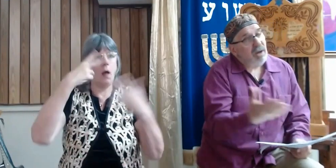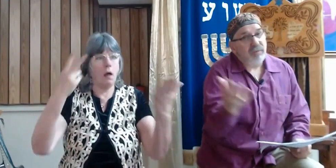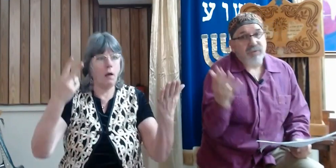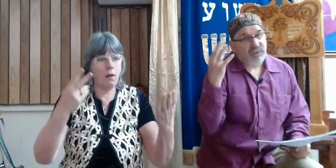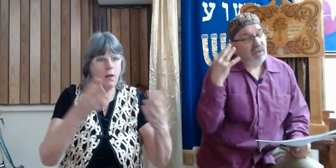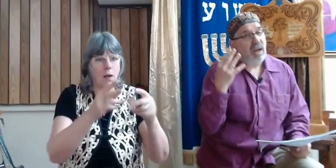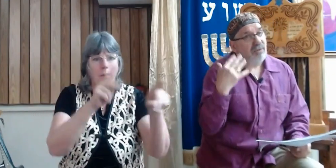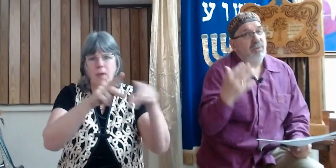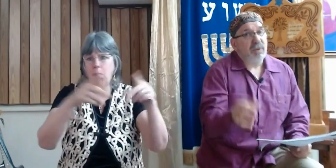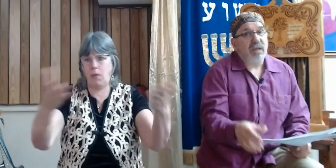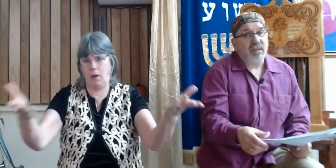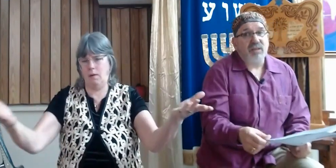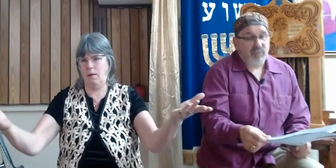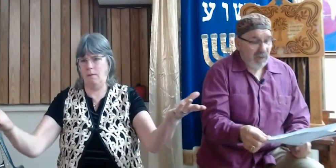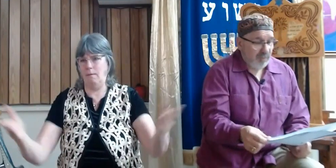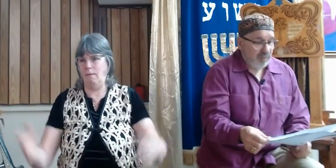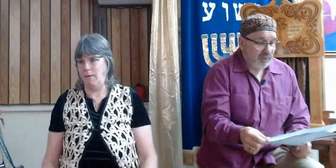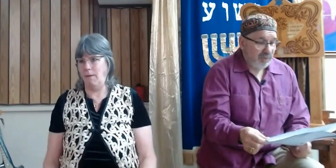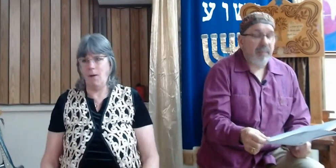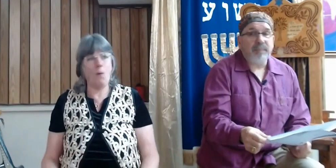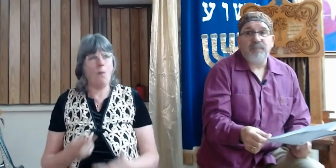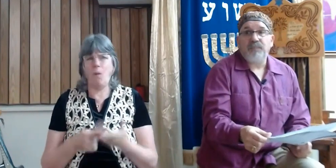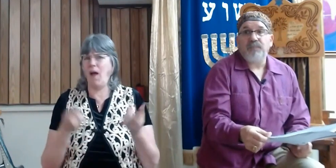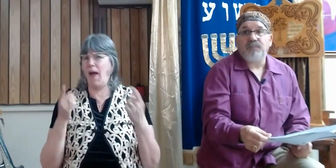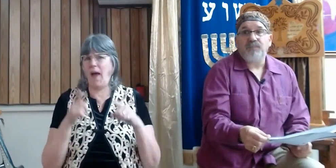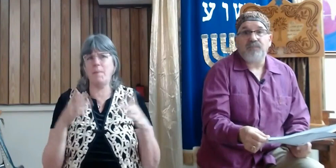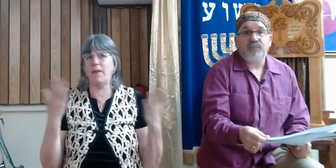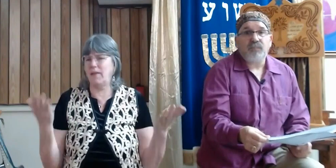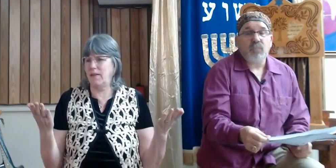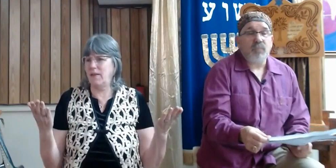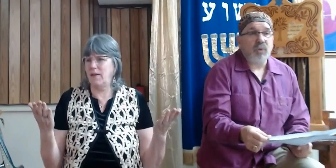Every one of us can have their own ideas of what happened to them.